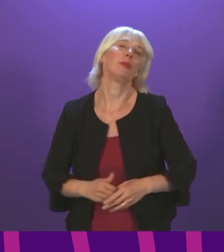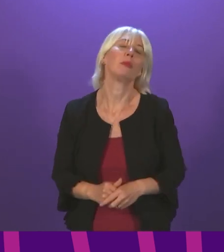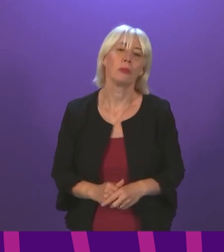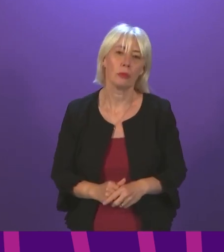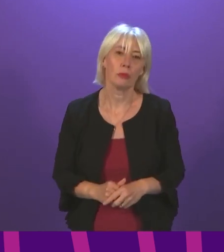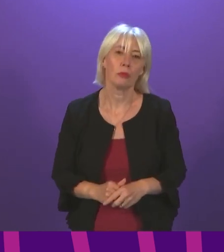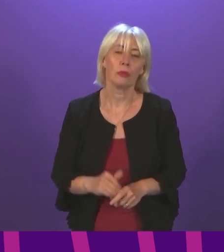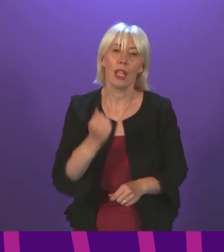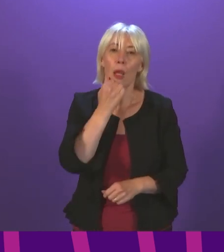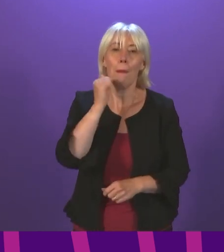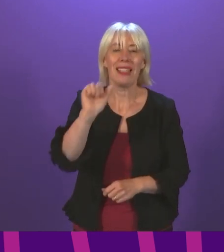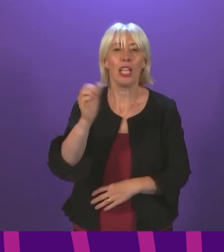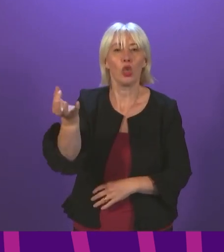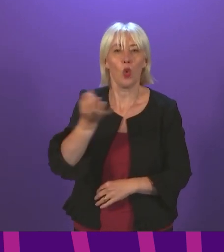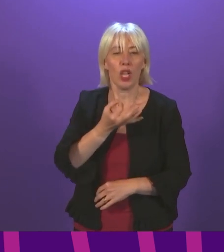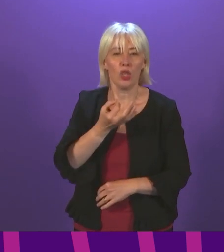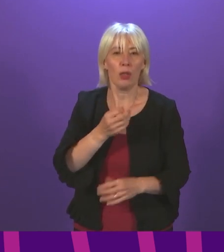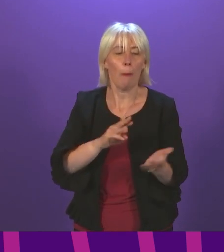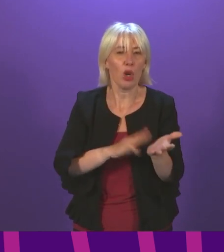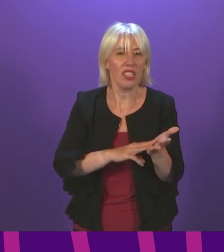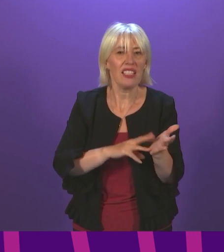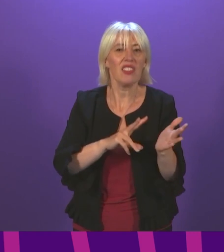Question number six, Mercedes Vialba.